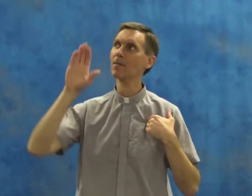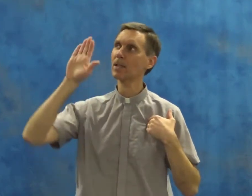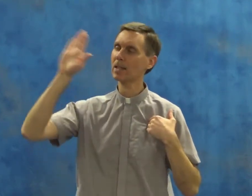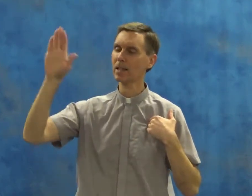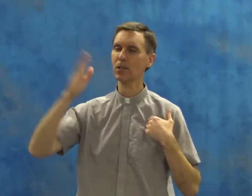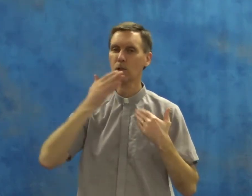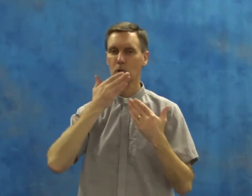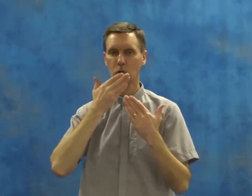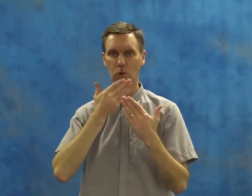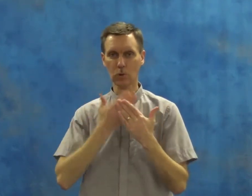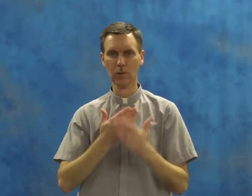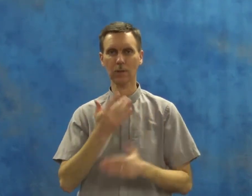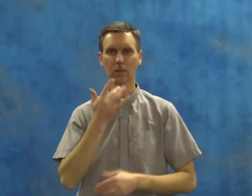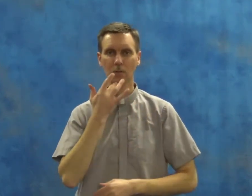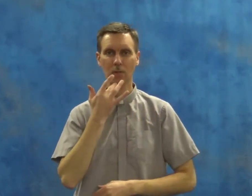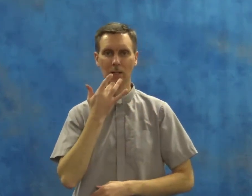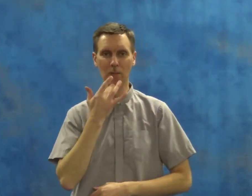his good favor.